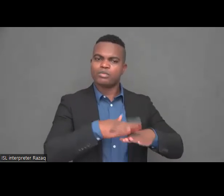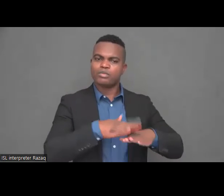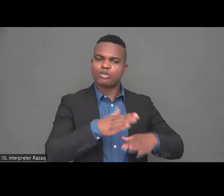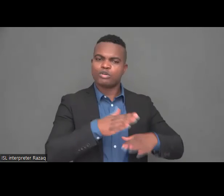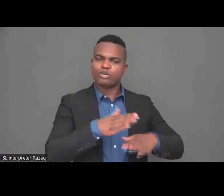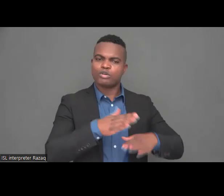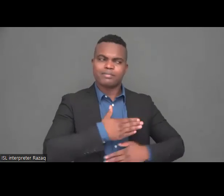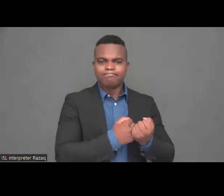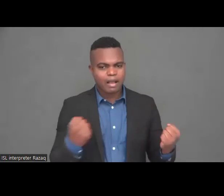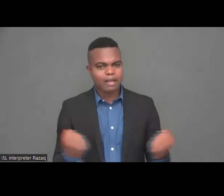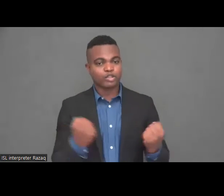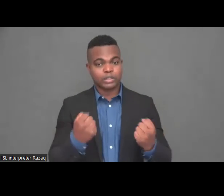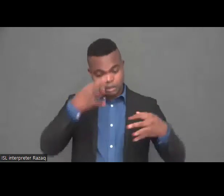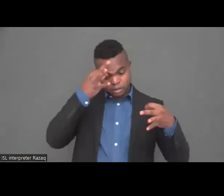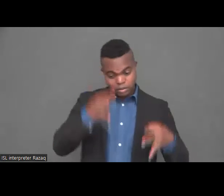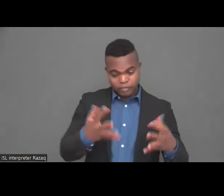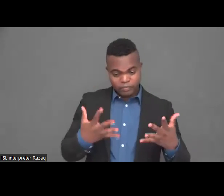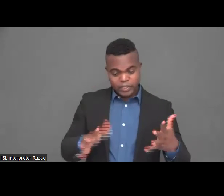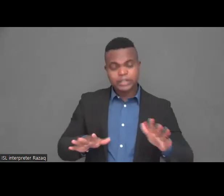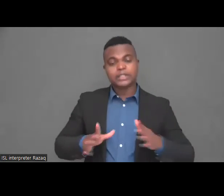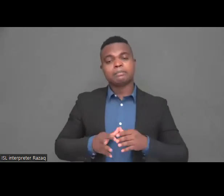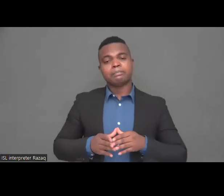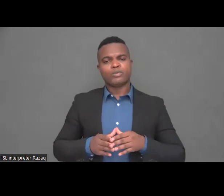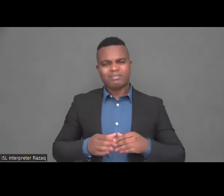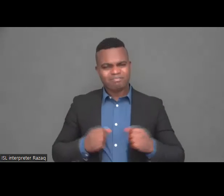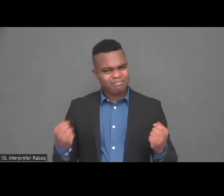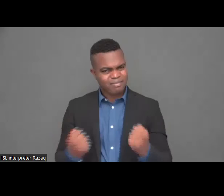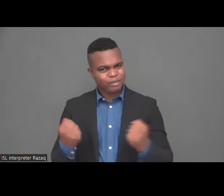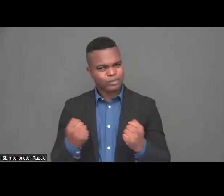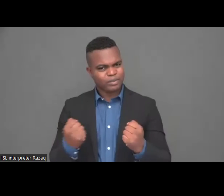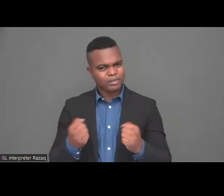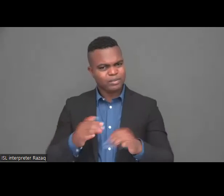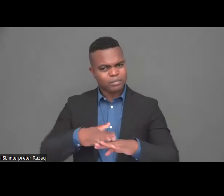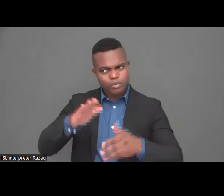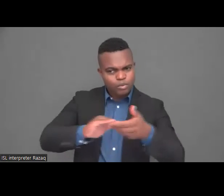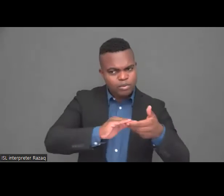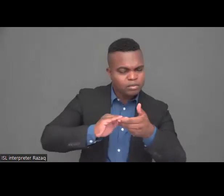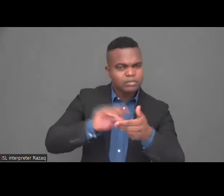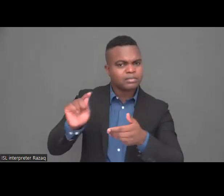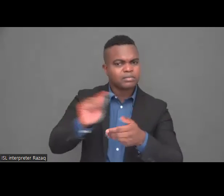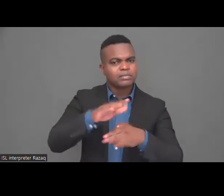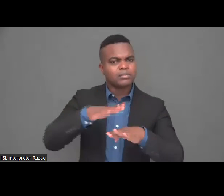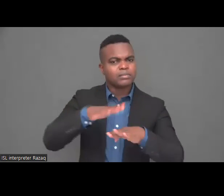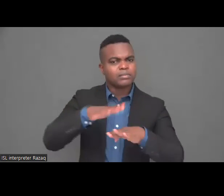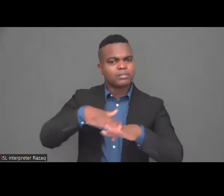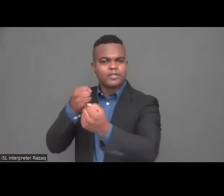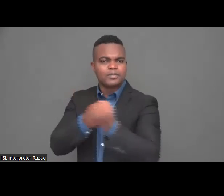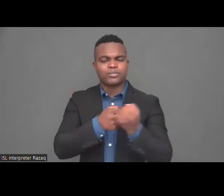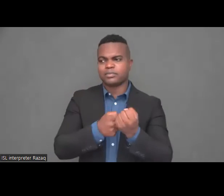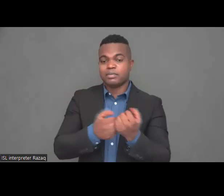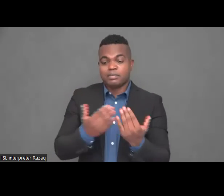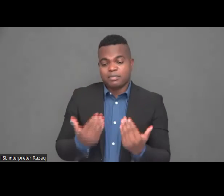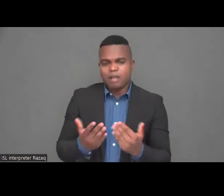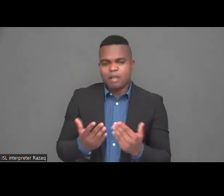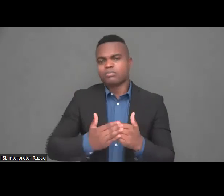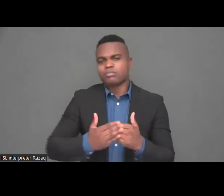today yesterday because I cannot ignore what you said in the beginning we have to